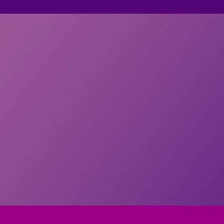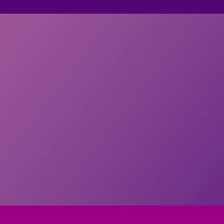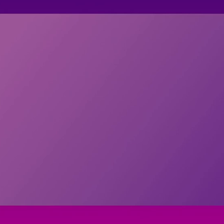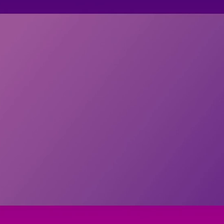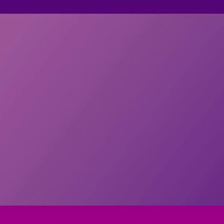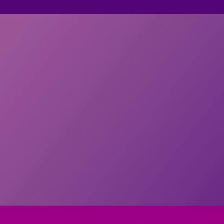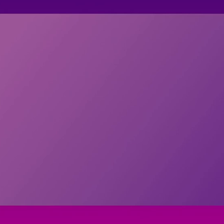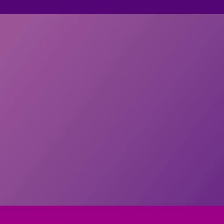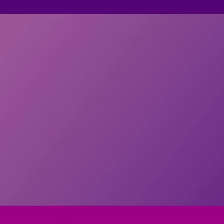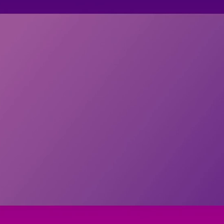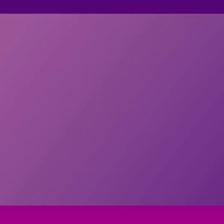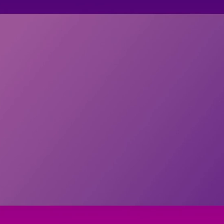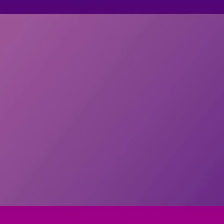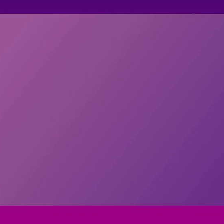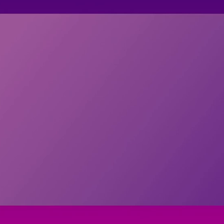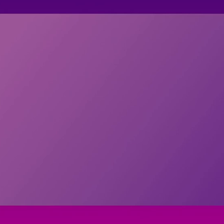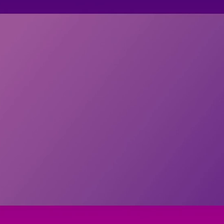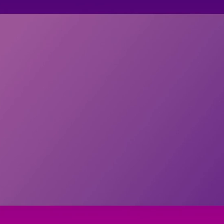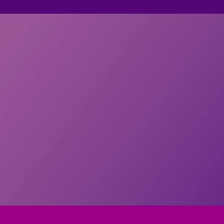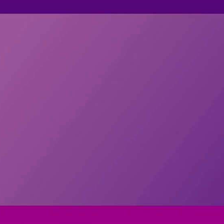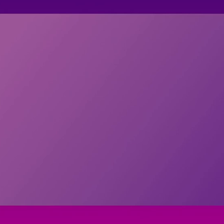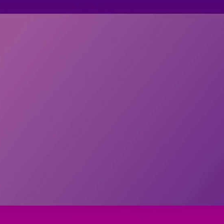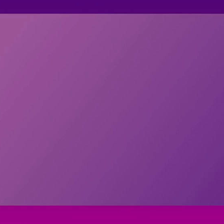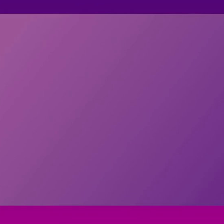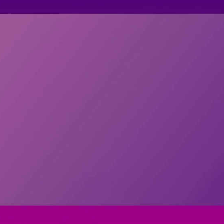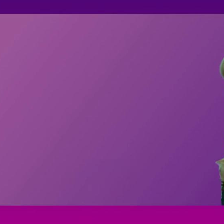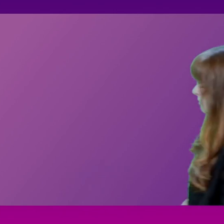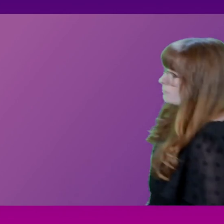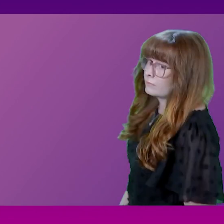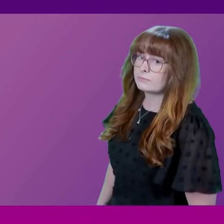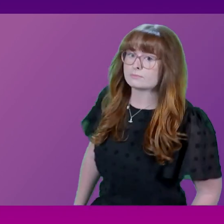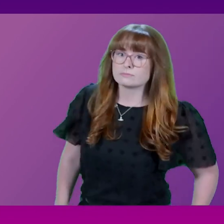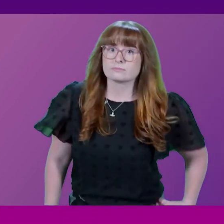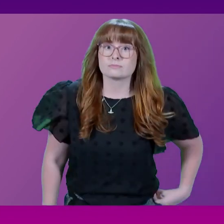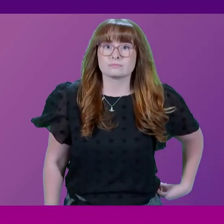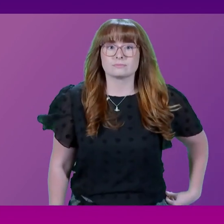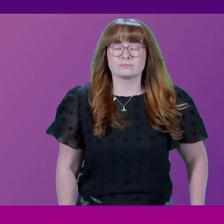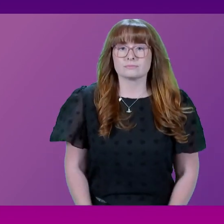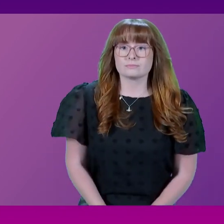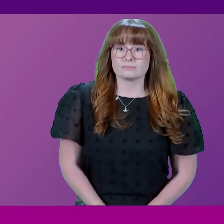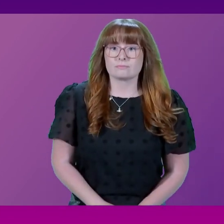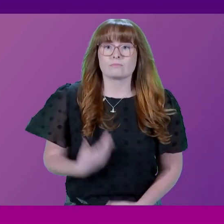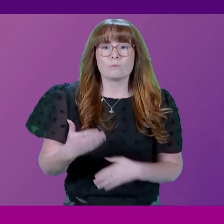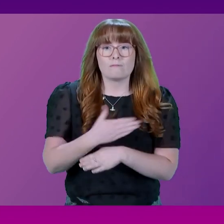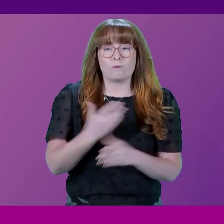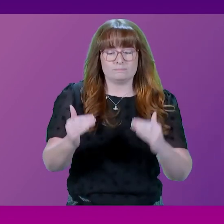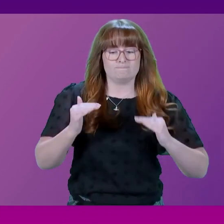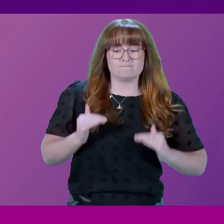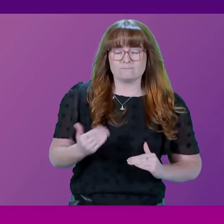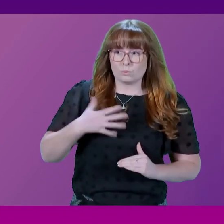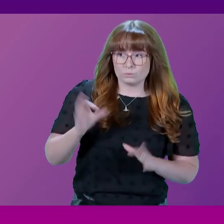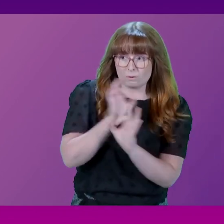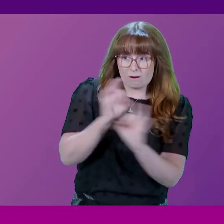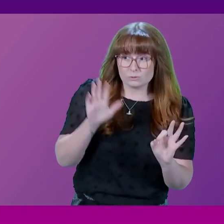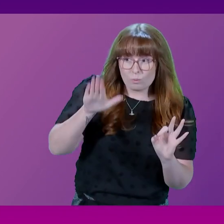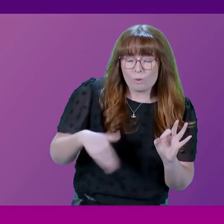Thank you. That concludes general questions. Before we move to the First Minister's questions, I invite members to join me